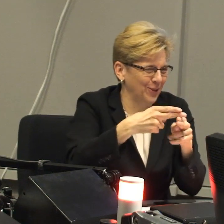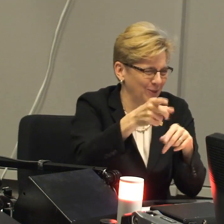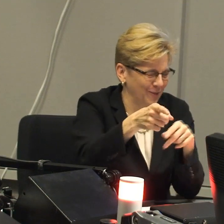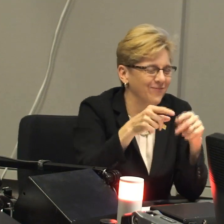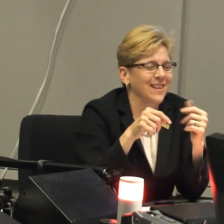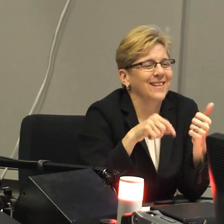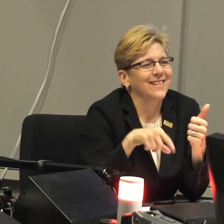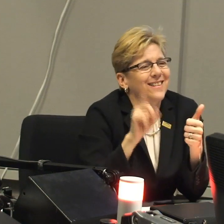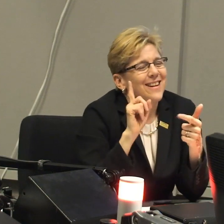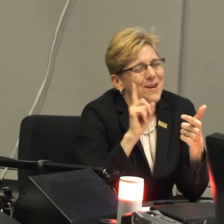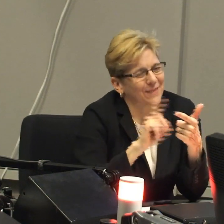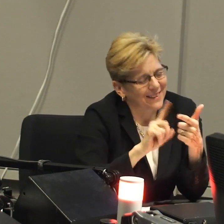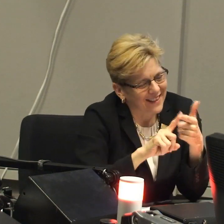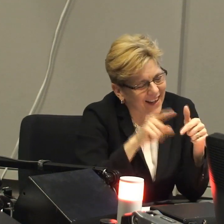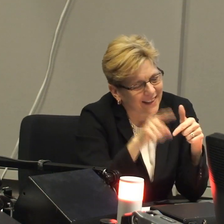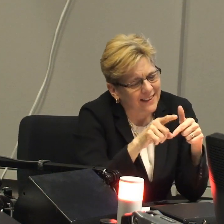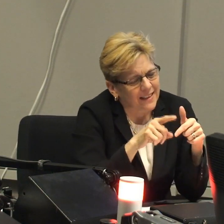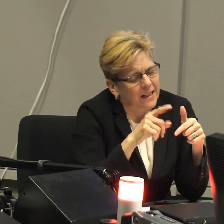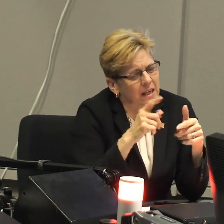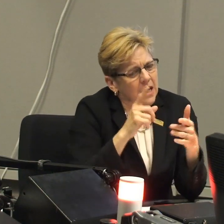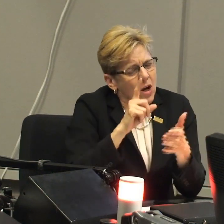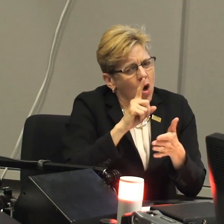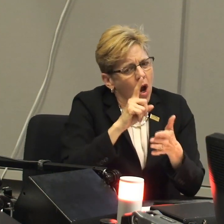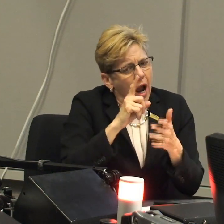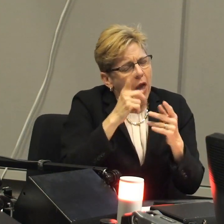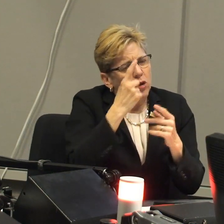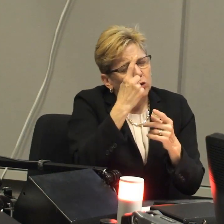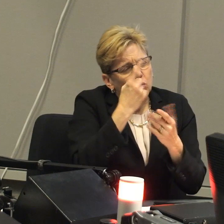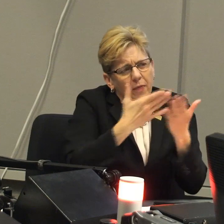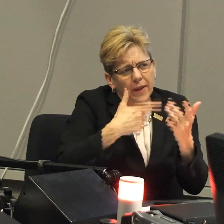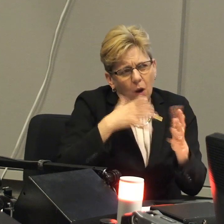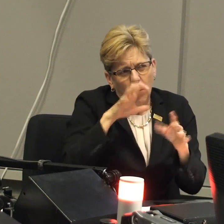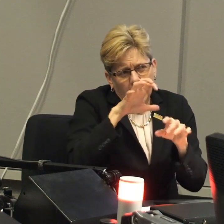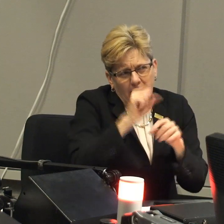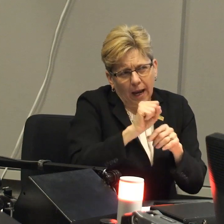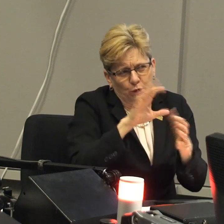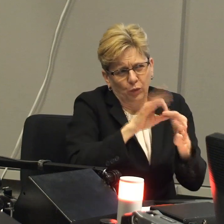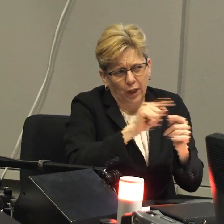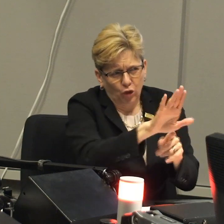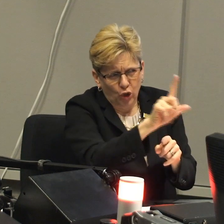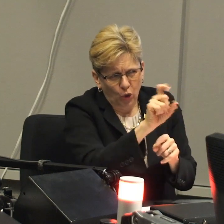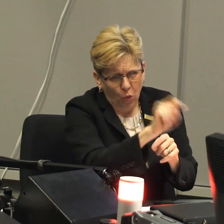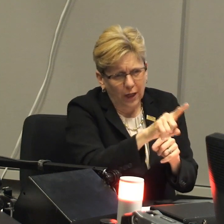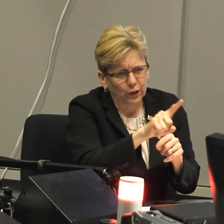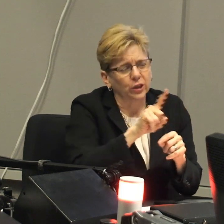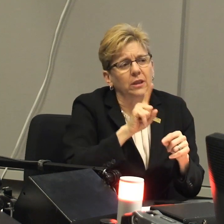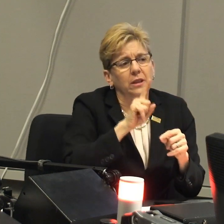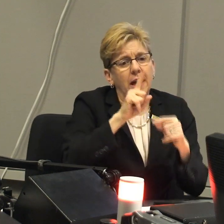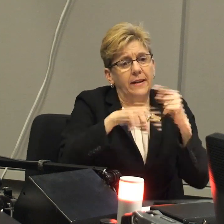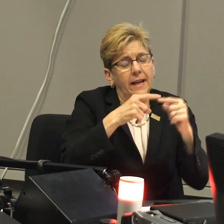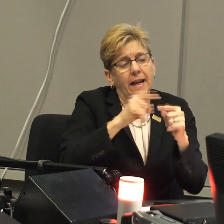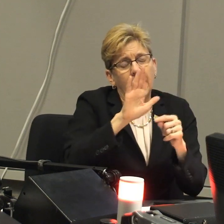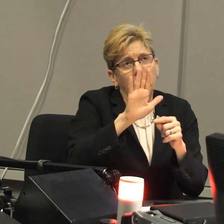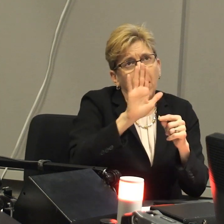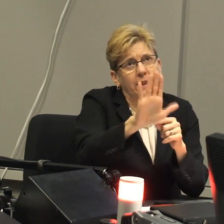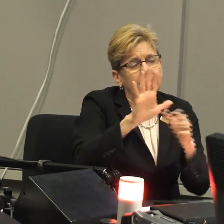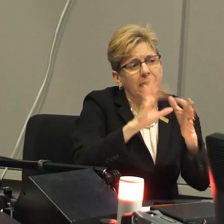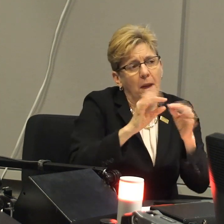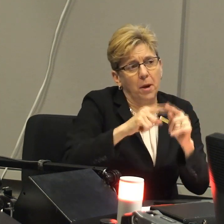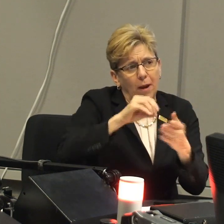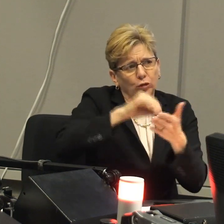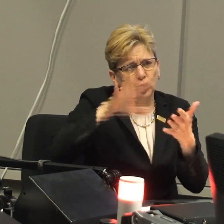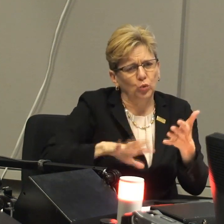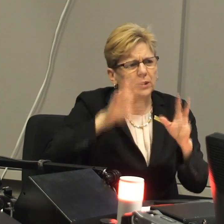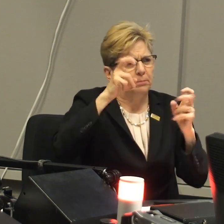I'll make a personal appearance sometime soon. I can assure you of that. But I did want to say, in addition, you know, one thing I wanted to capture as it relates to your